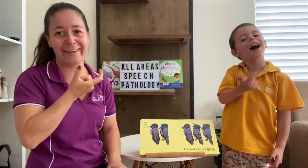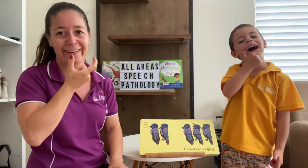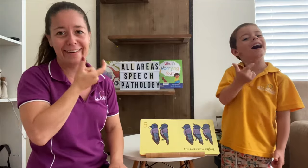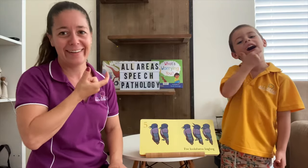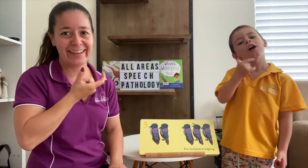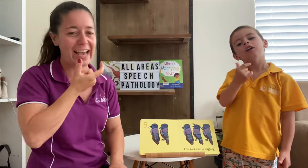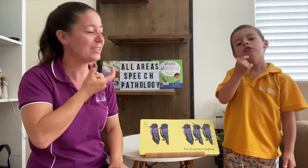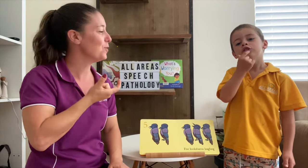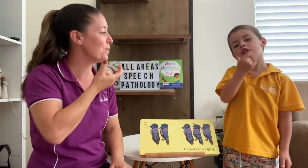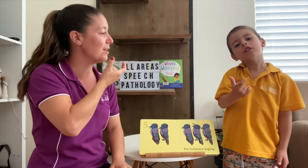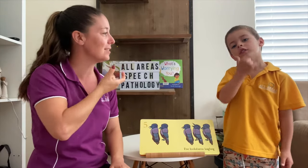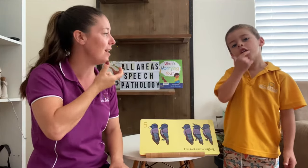How do kookaburras laugh?